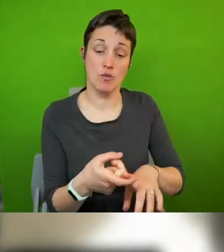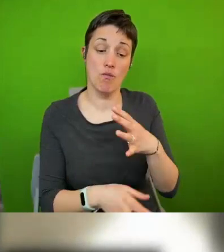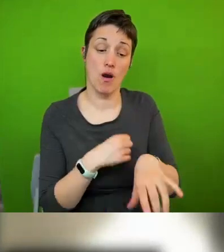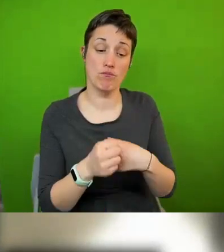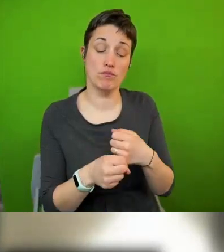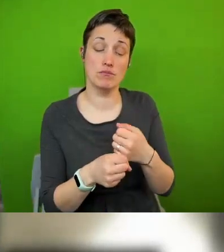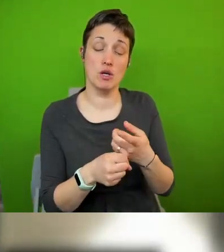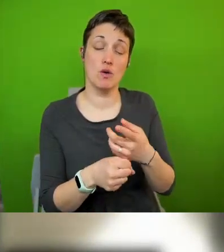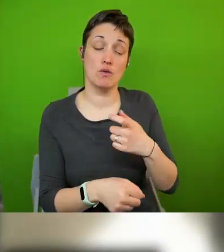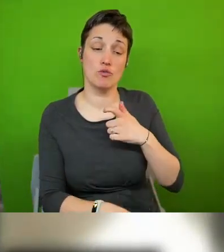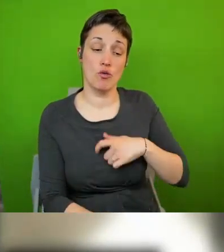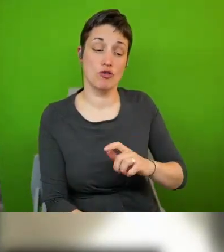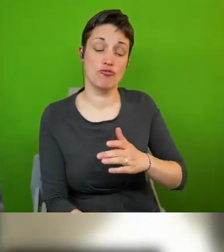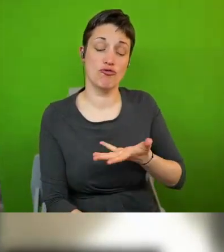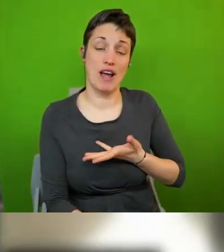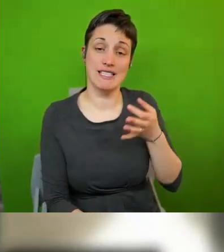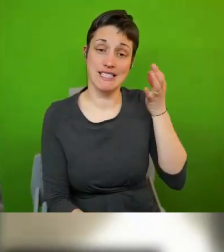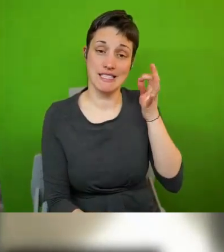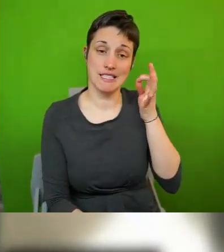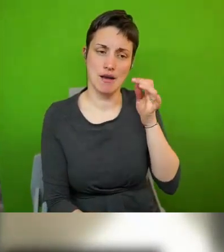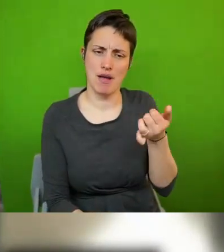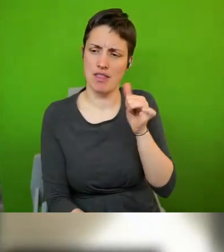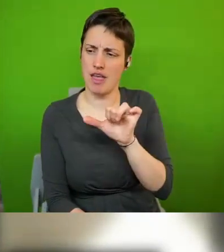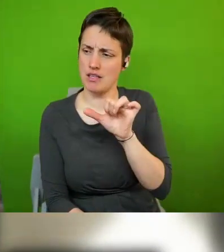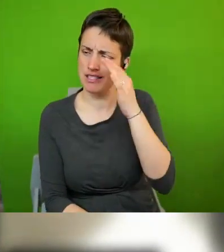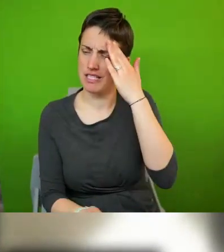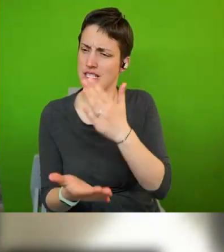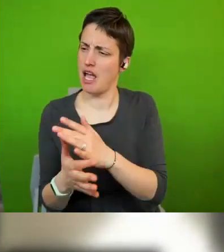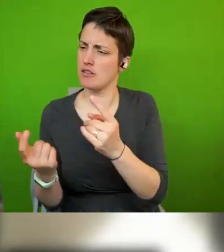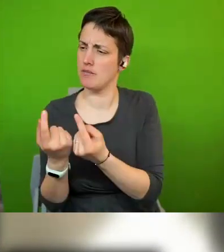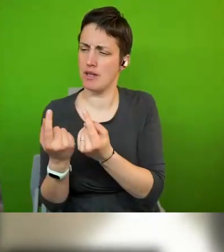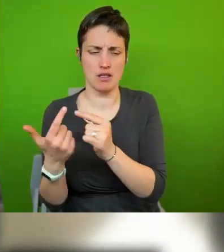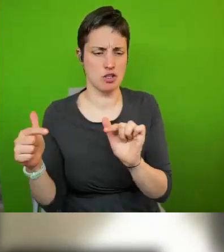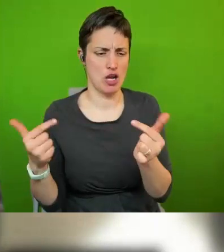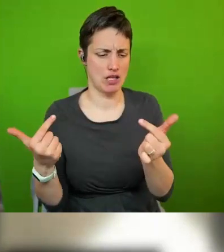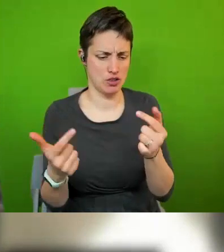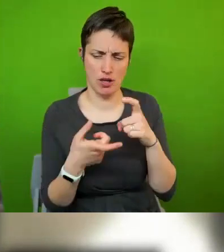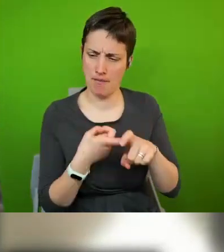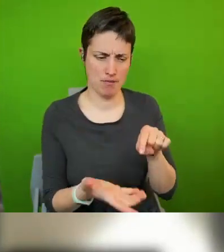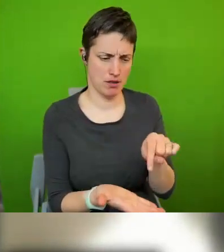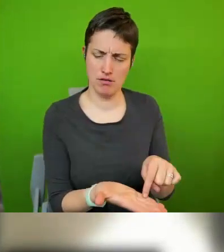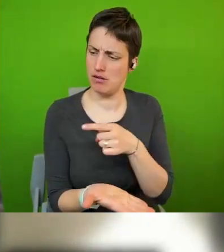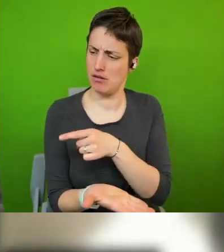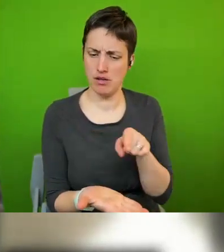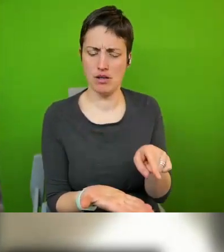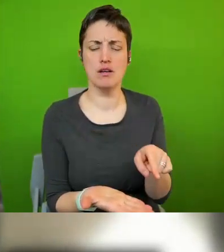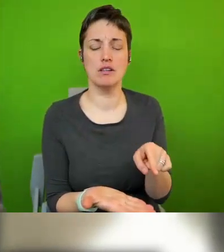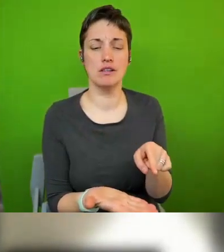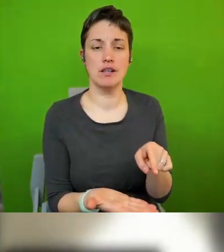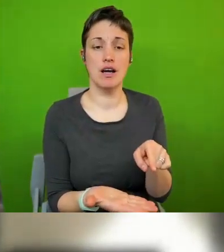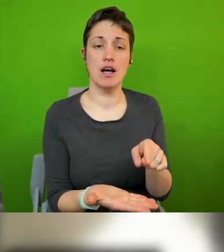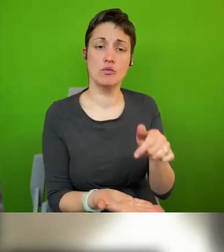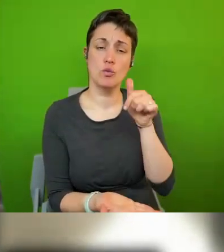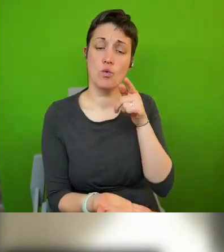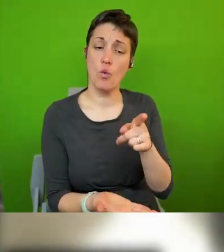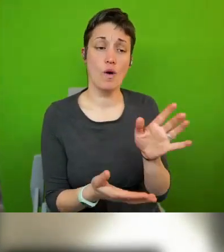but then takes a decision which appears to run counter to the commitment and are there any mechanisms that you know